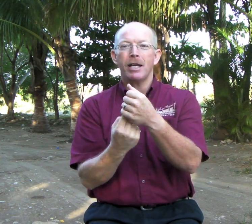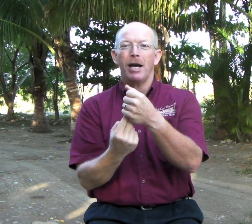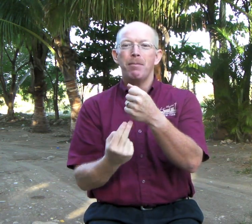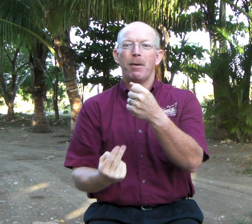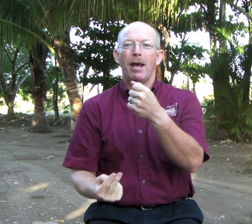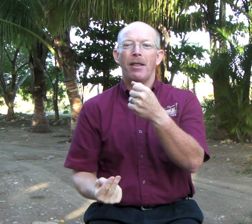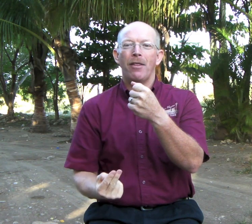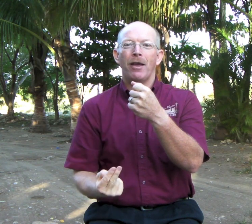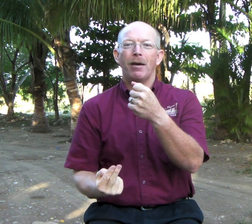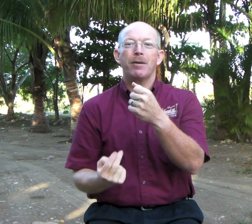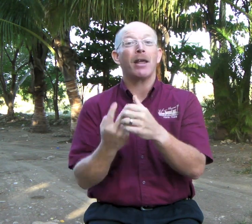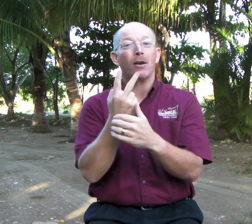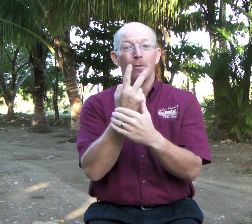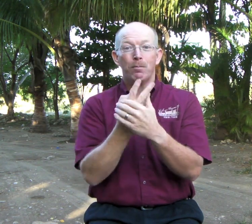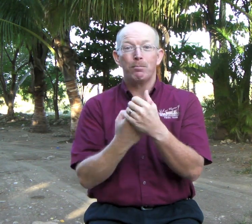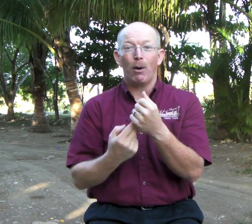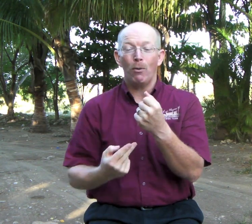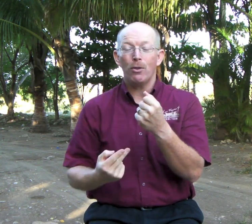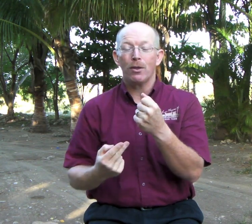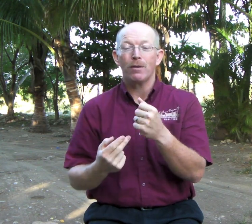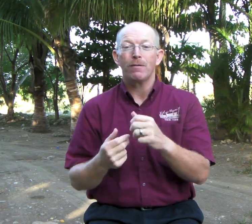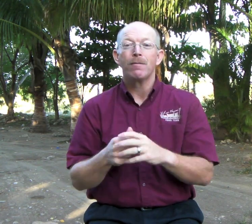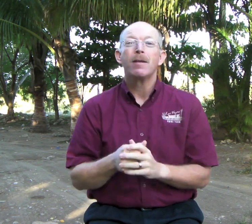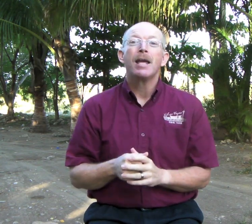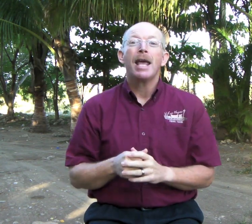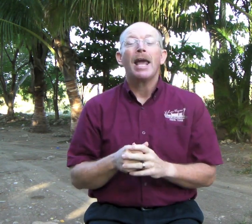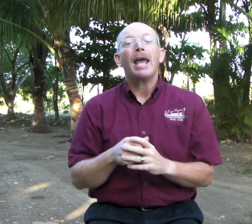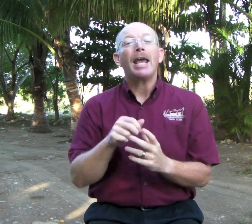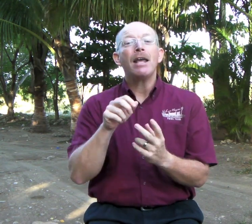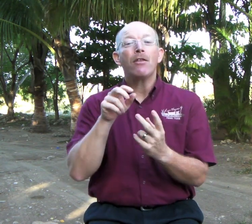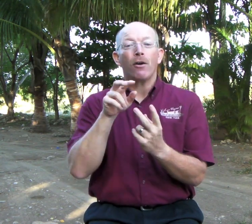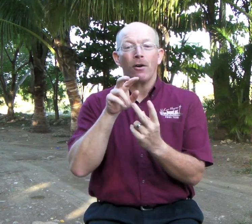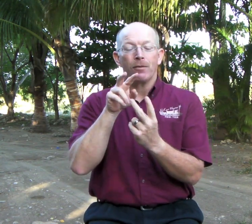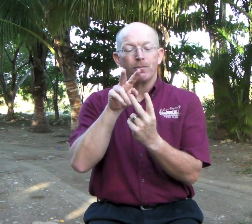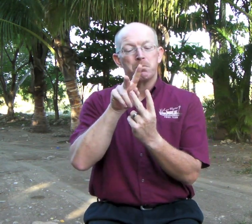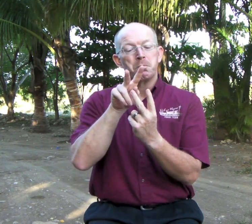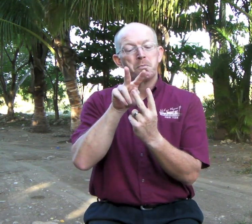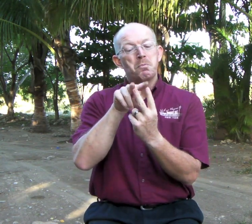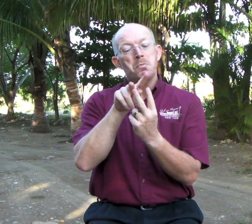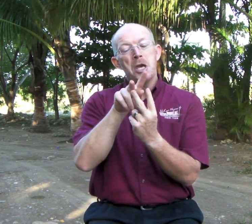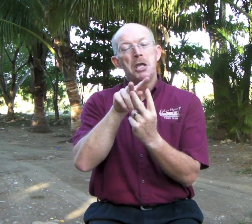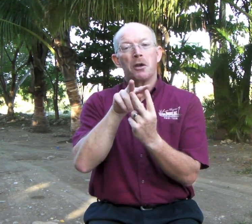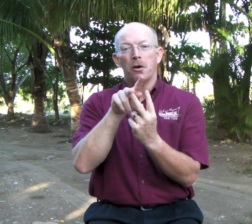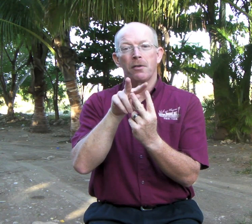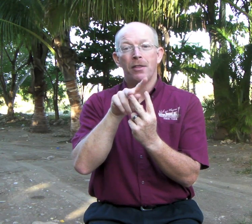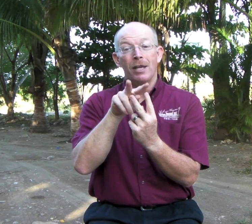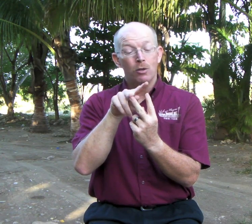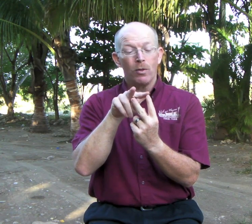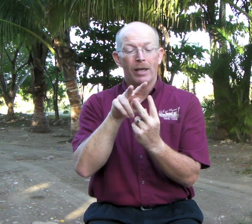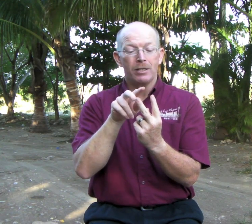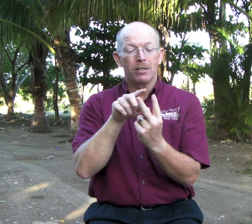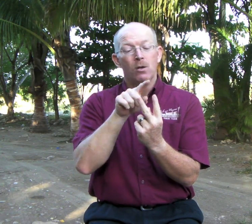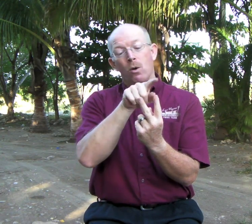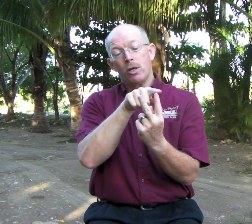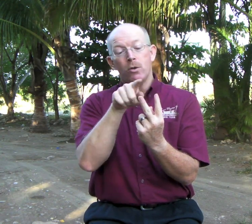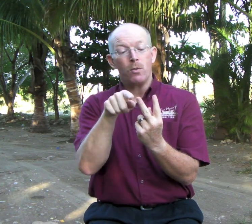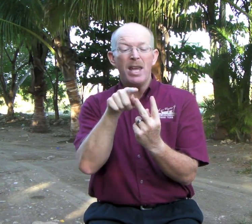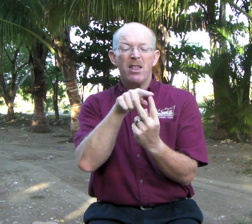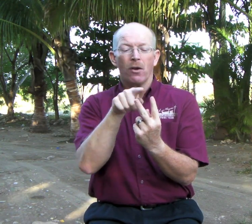cup and then they come together. Both. Either. Either. This or this. Or you could do either.